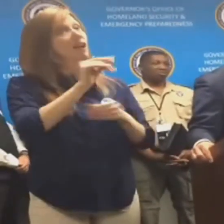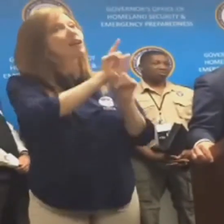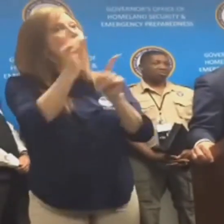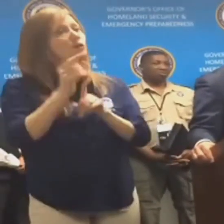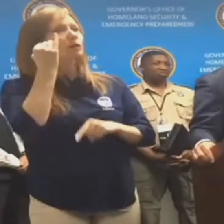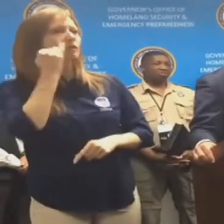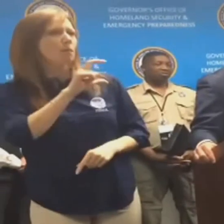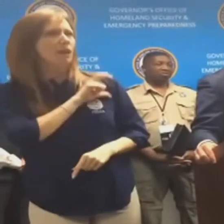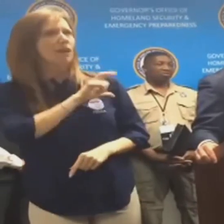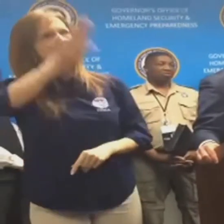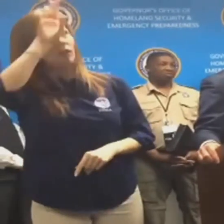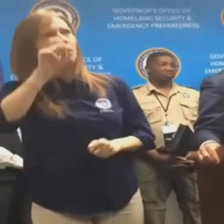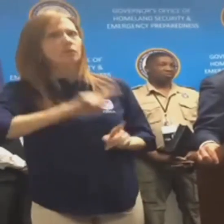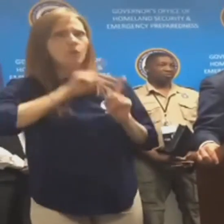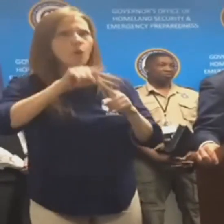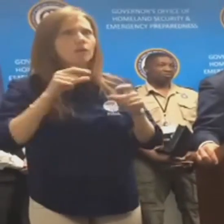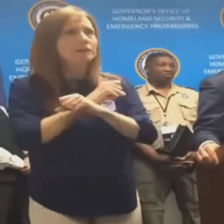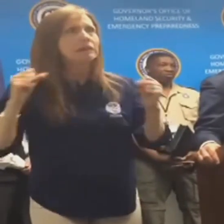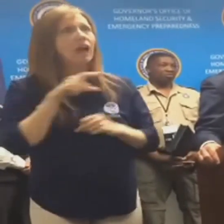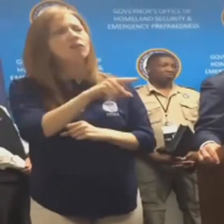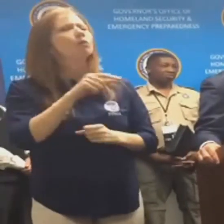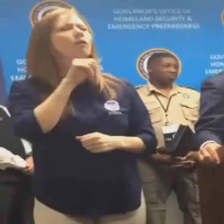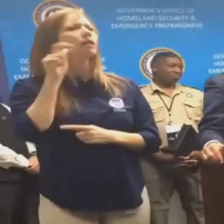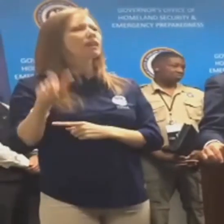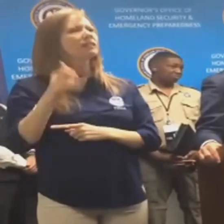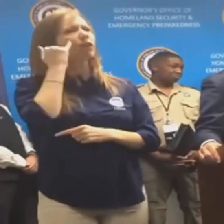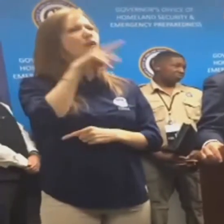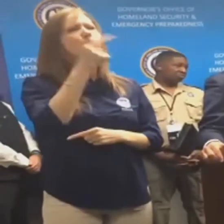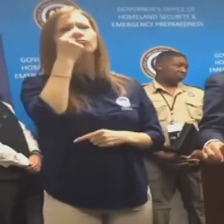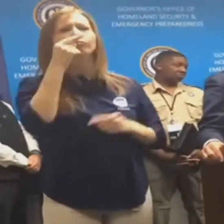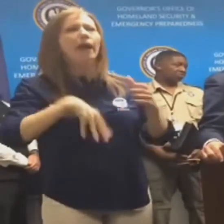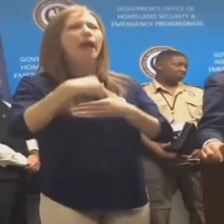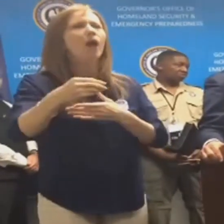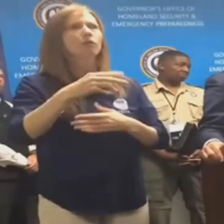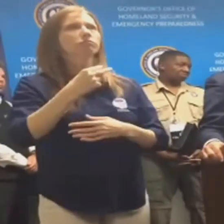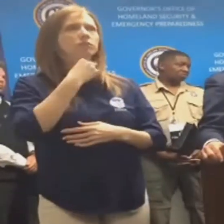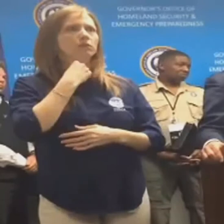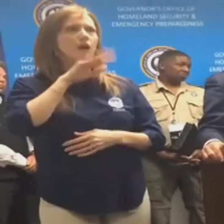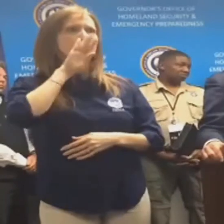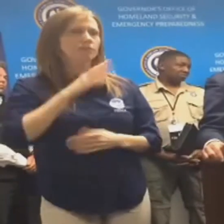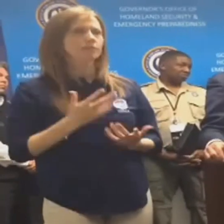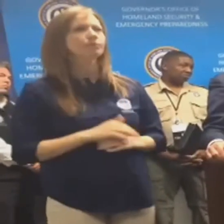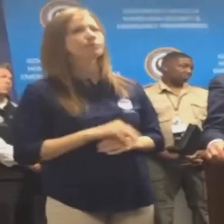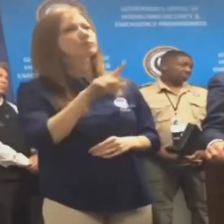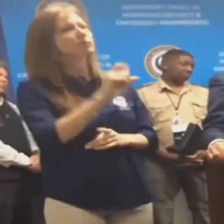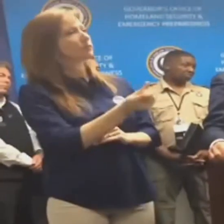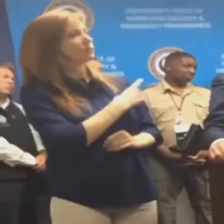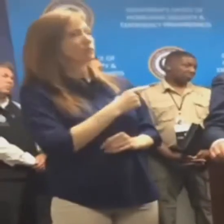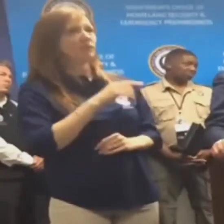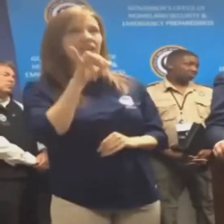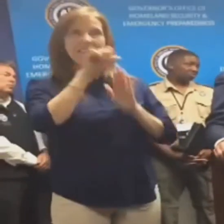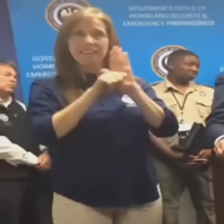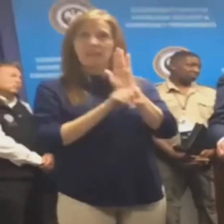at risk, potentially, and you're going to cause first responders, potentially, to put their life at risk unnecessarily. Any other